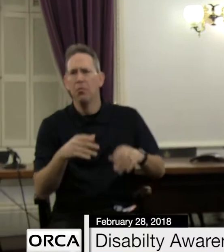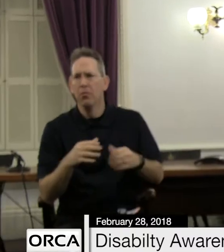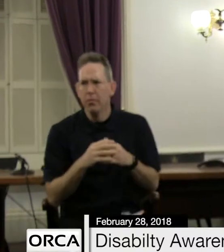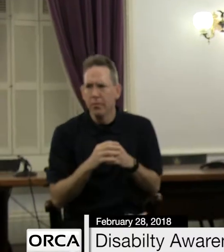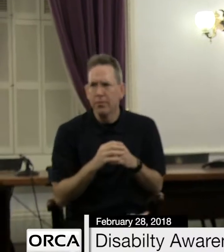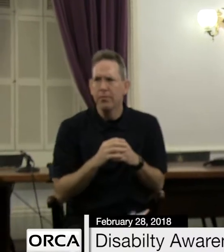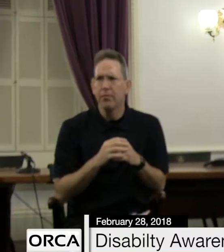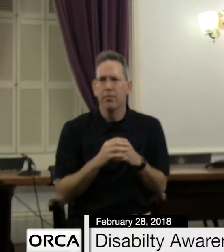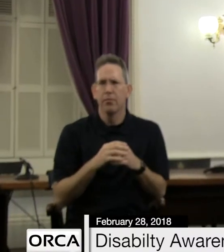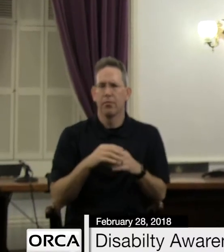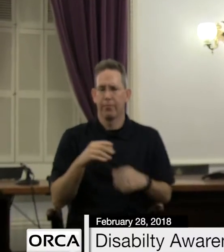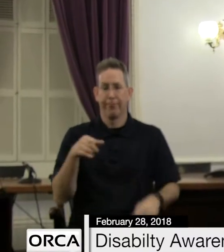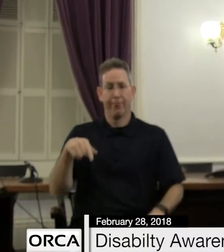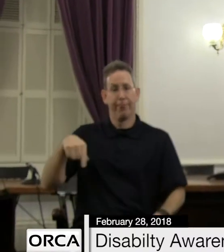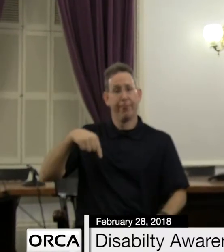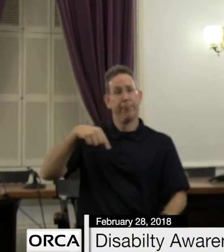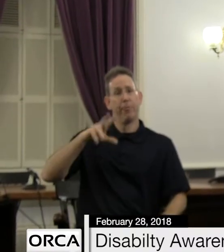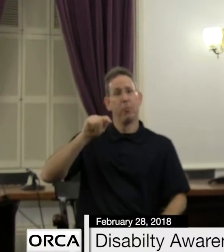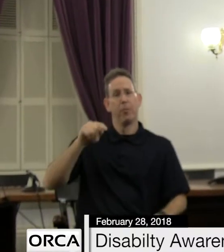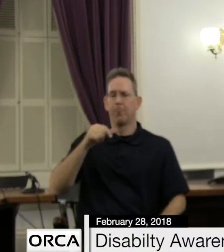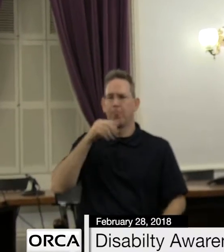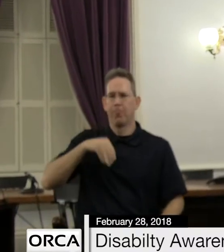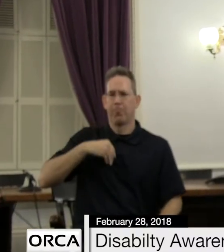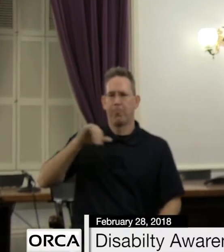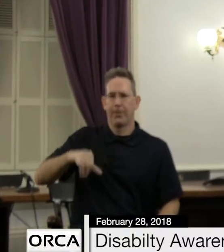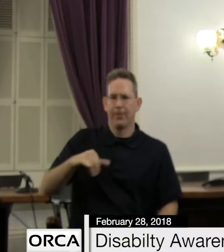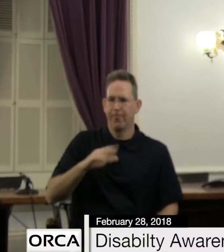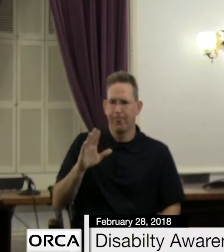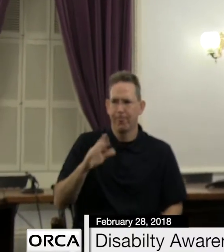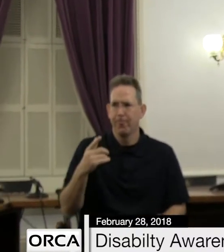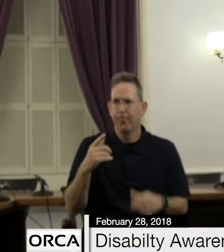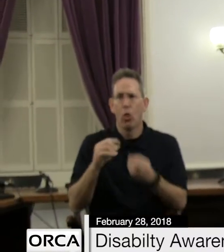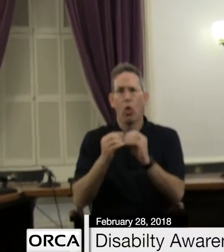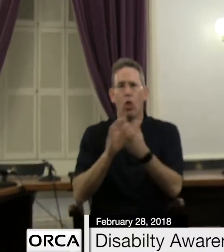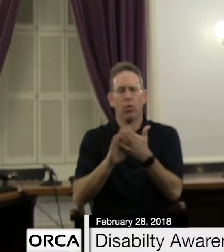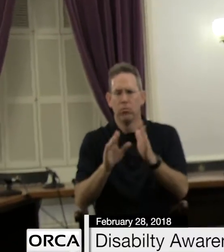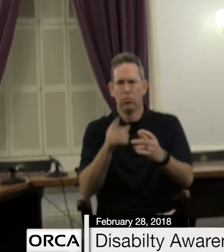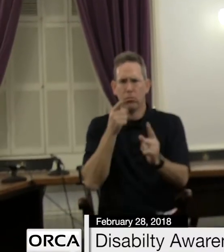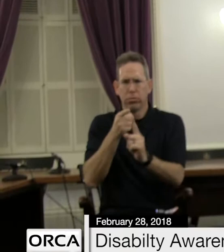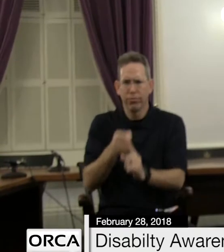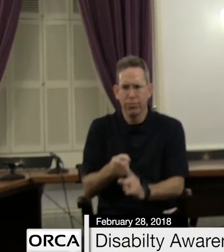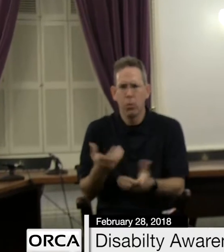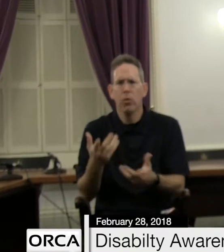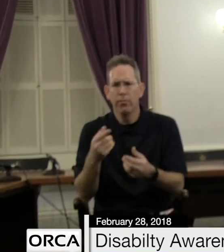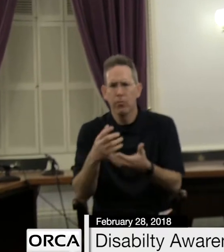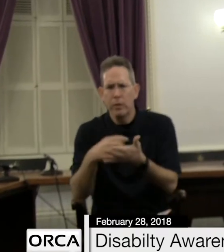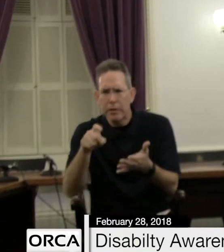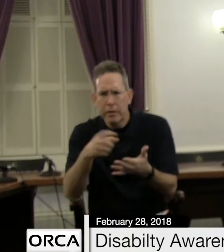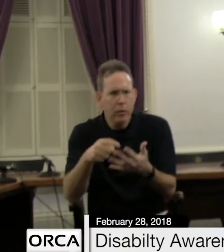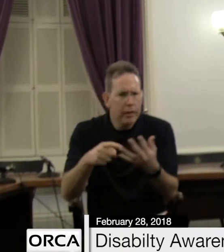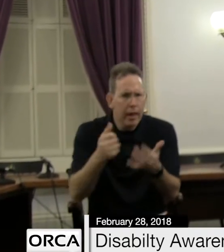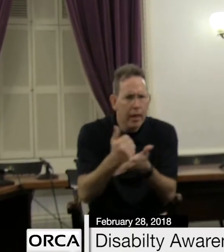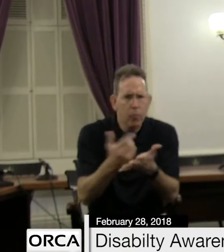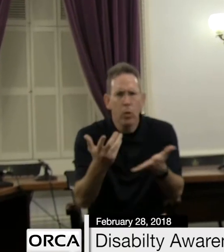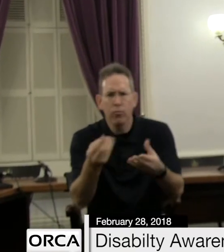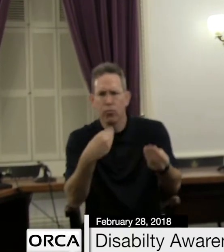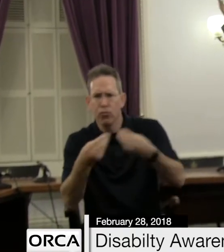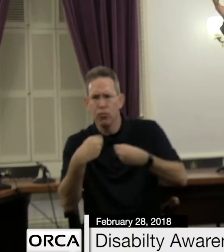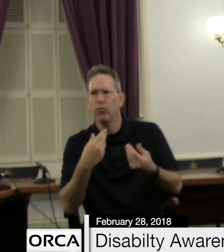that we need to have the resources to meet those needs. Because they say, why pay more? The needs are being met.